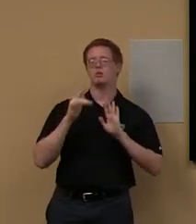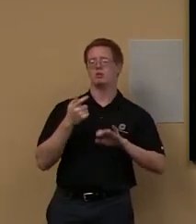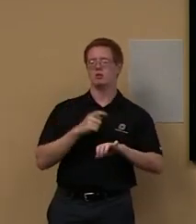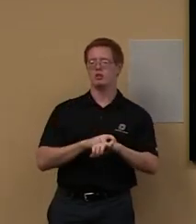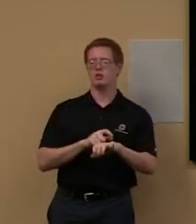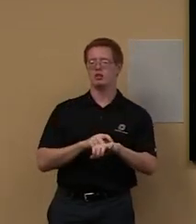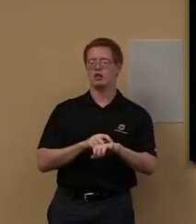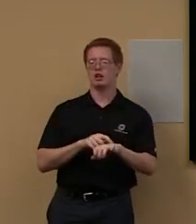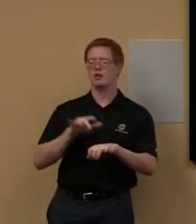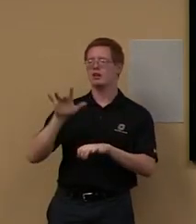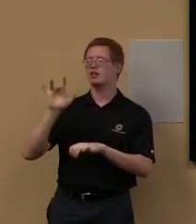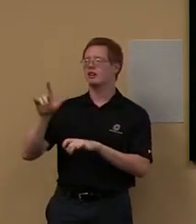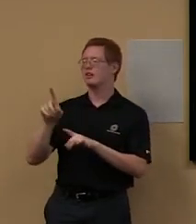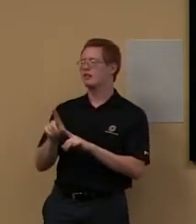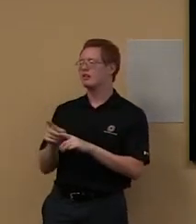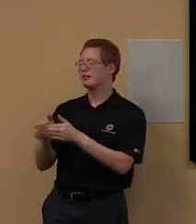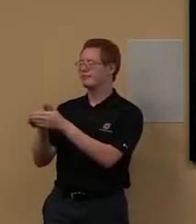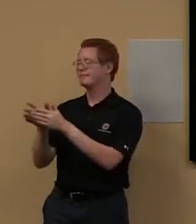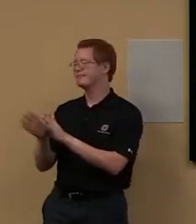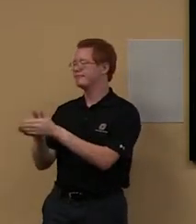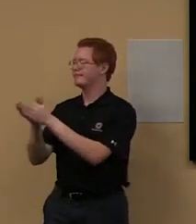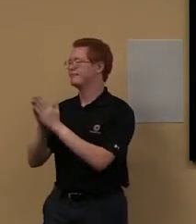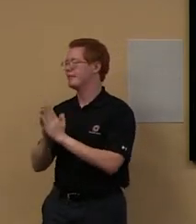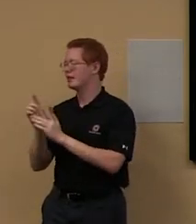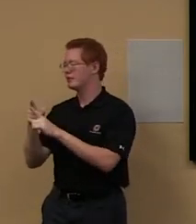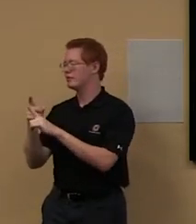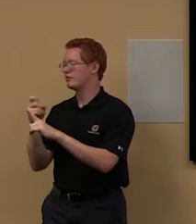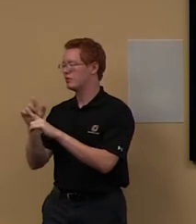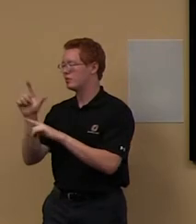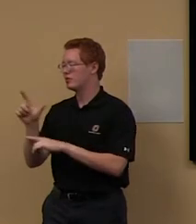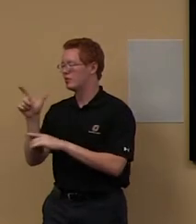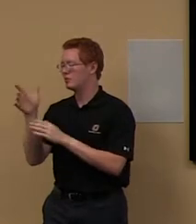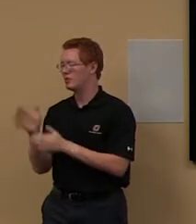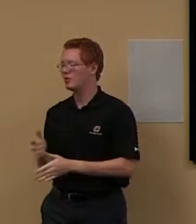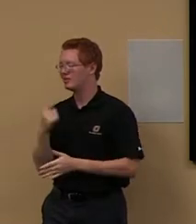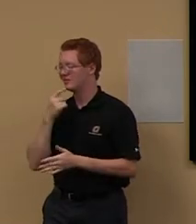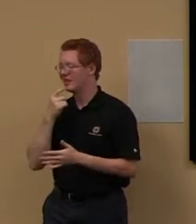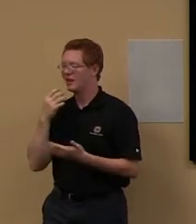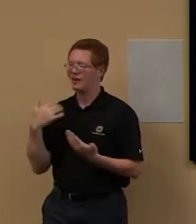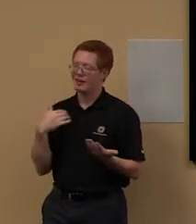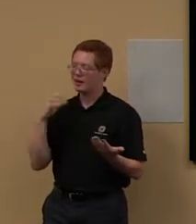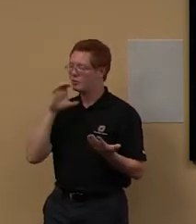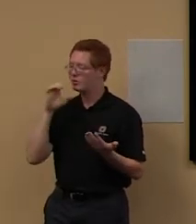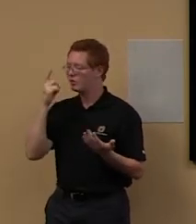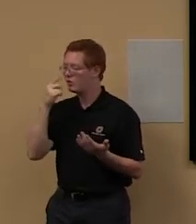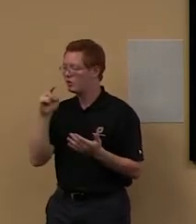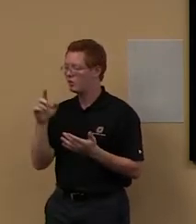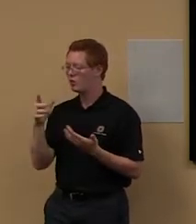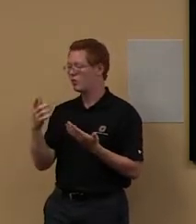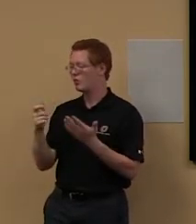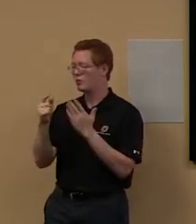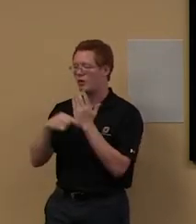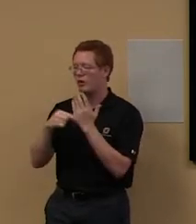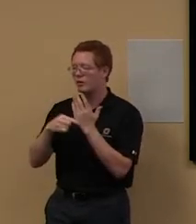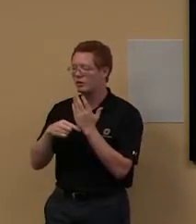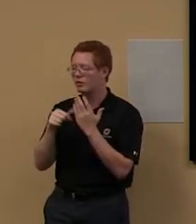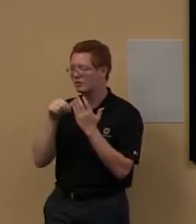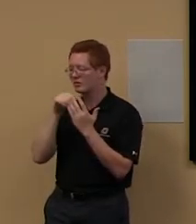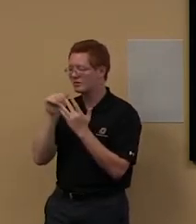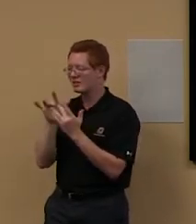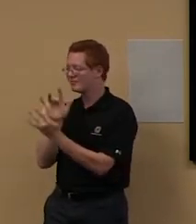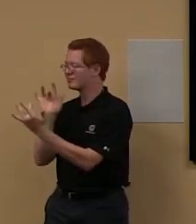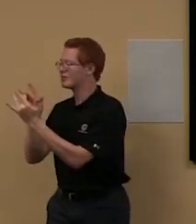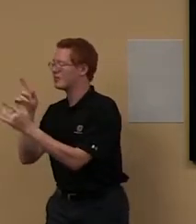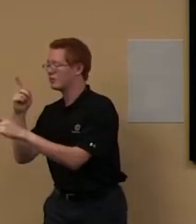just click on that, ask a librarian. And say, hey, I'm looking for this article. It's not bringing me to the right place. So, um,